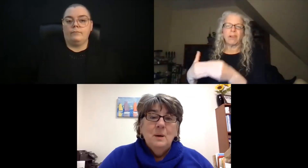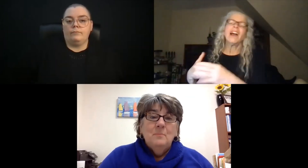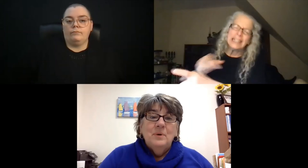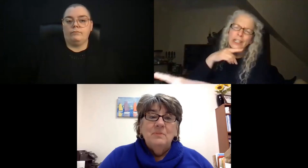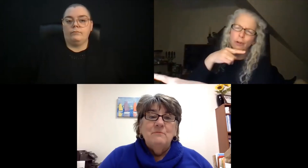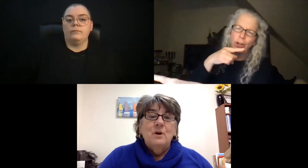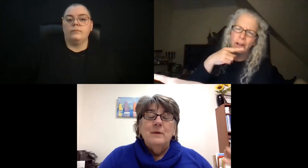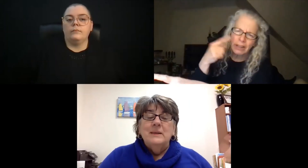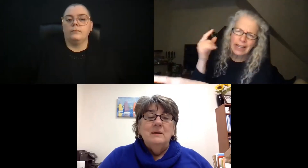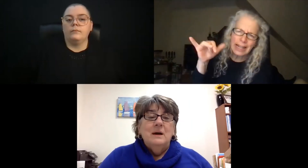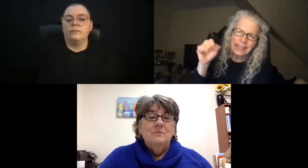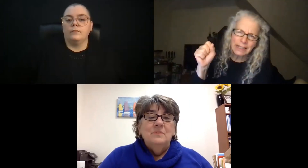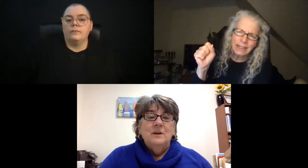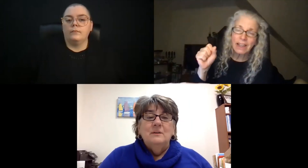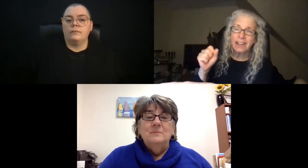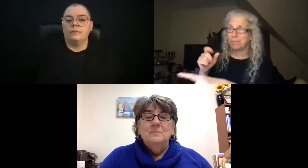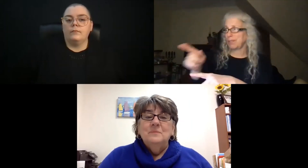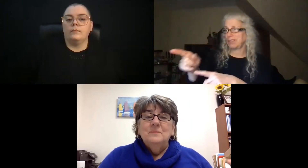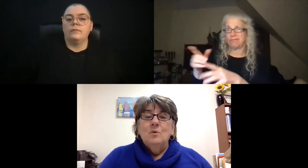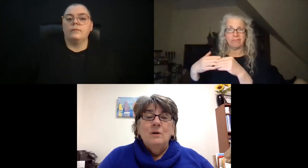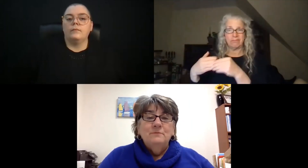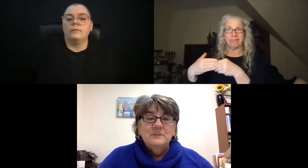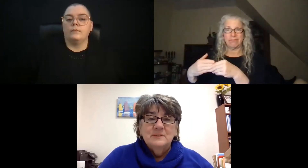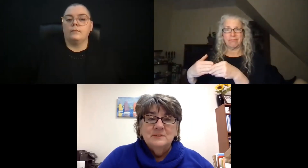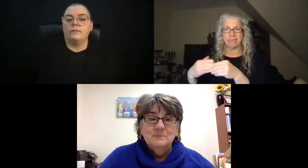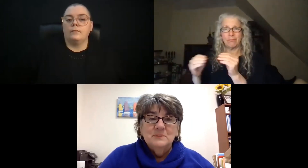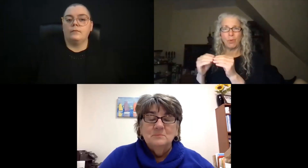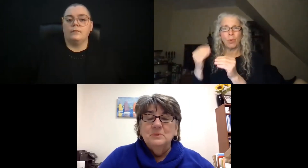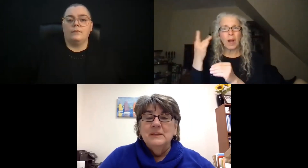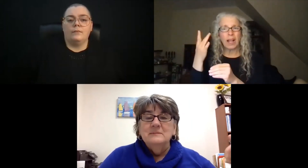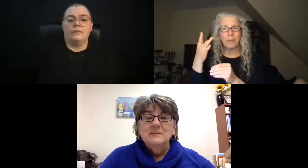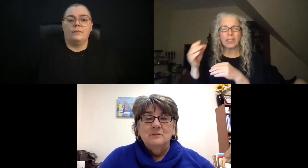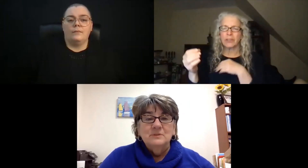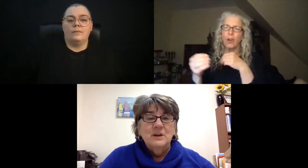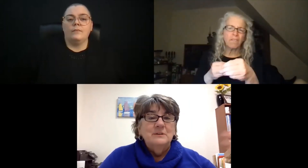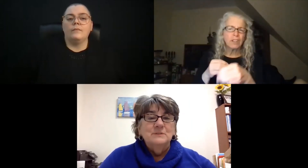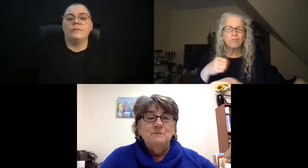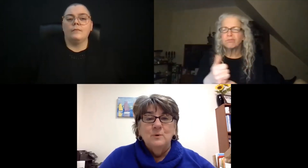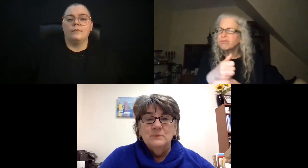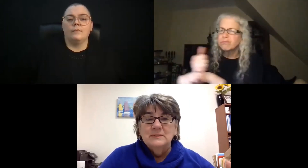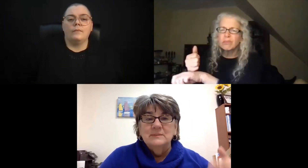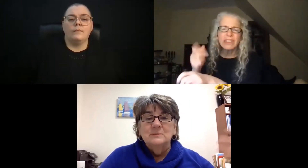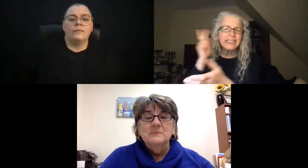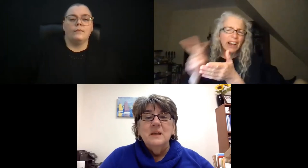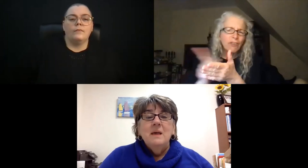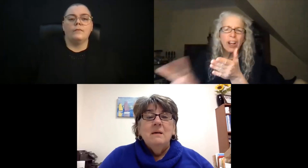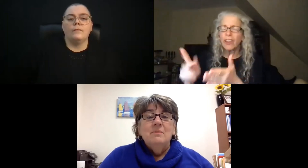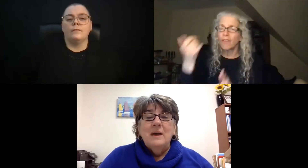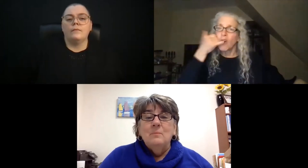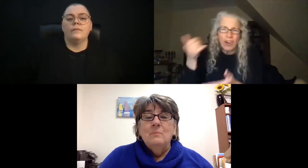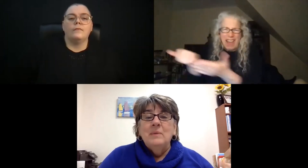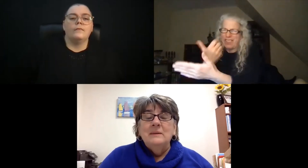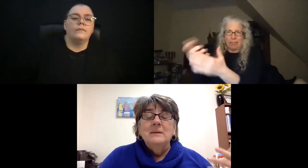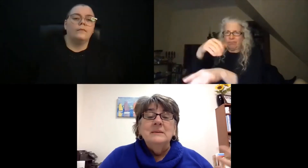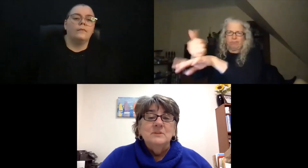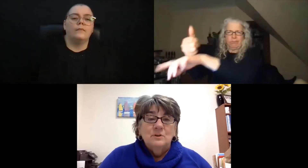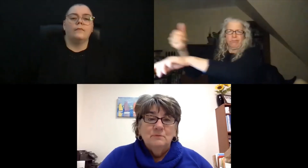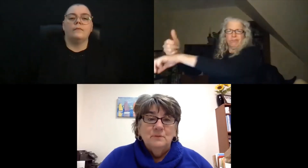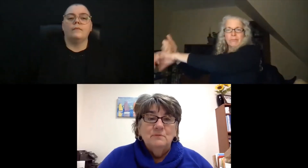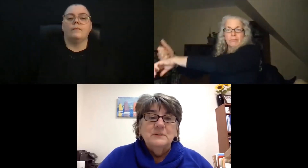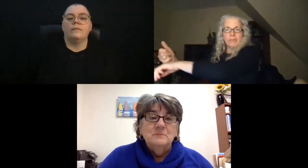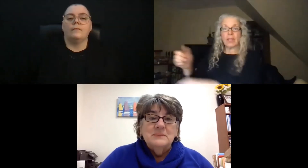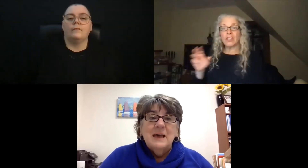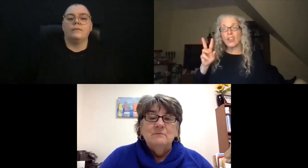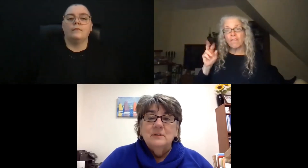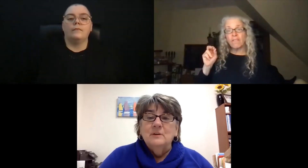but they've already got their office systems in place, secretaries, phone systems. That made it easier